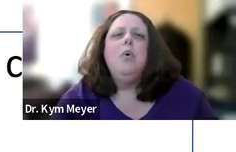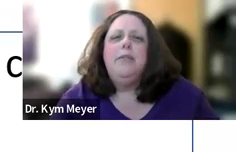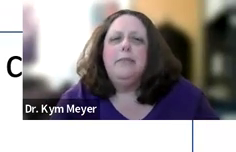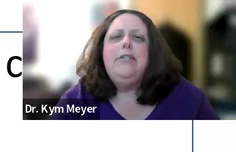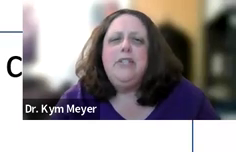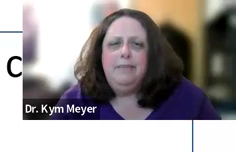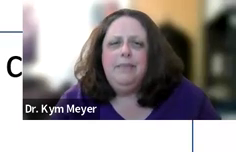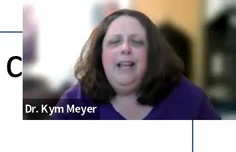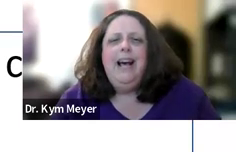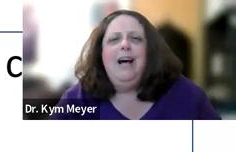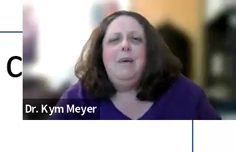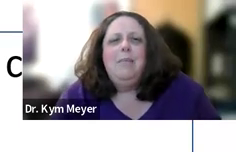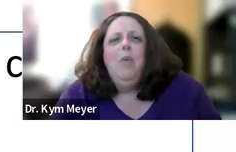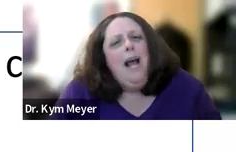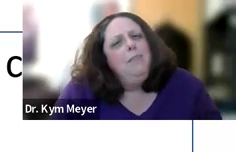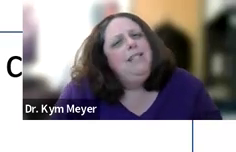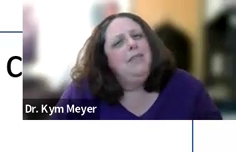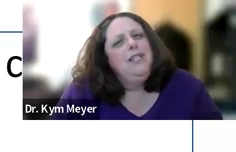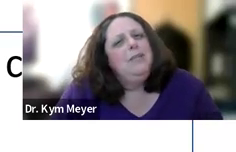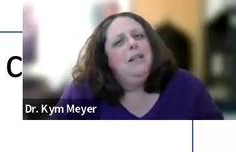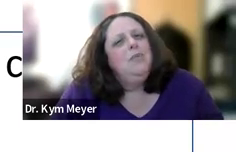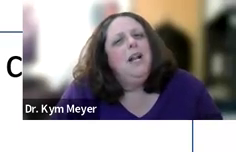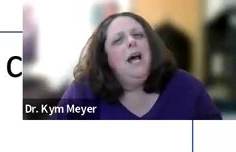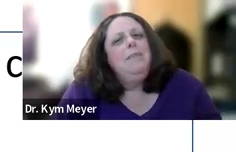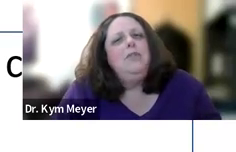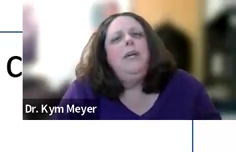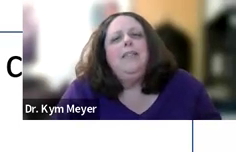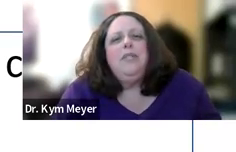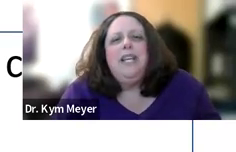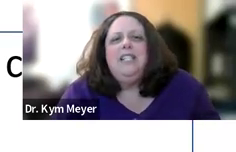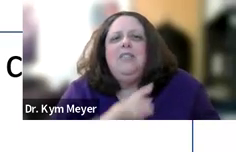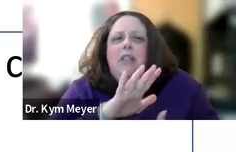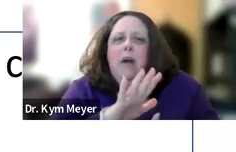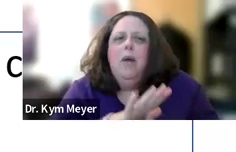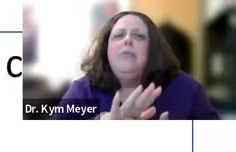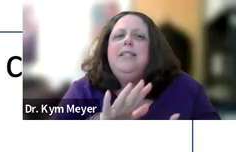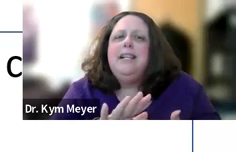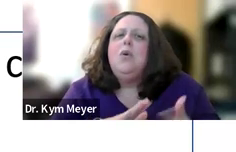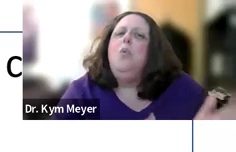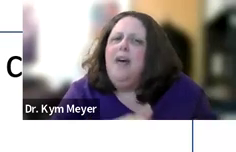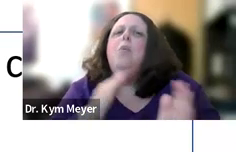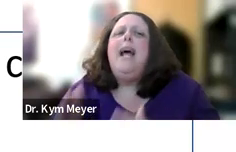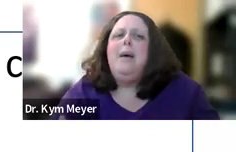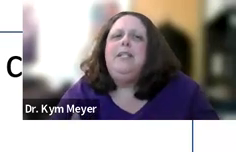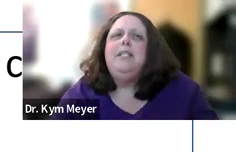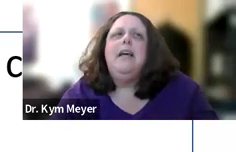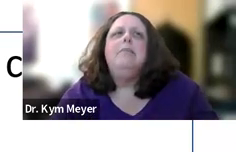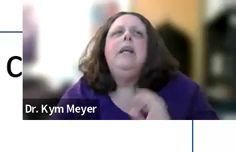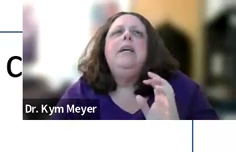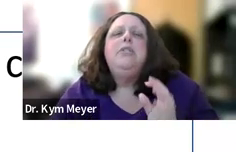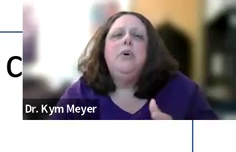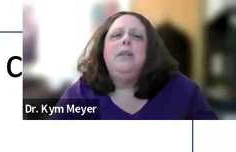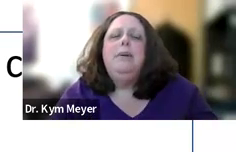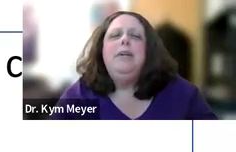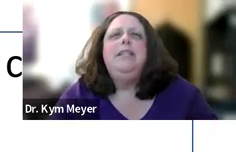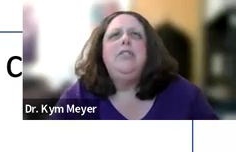collect more information about what happens after six months, what happens after we get those kids to do that 136? Then what happens to them?